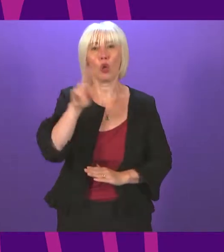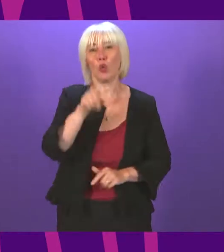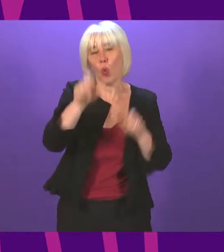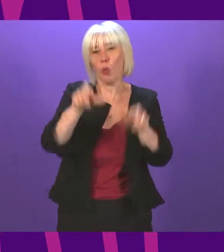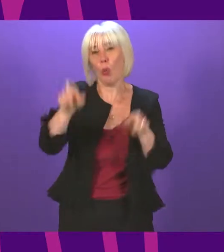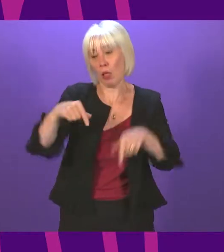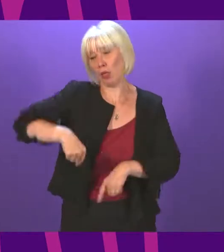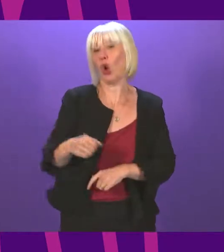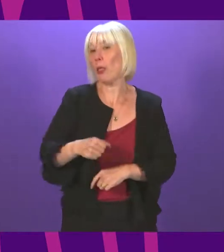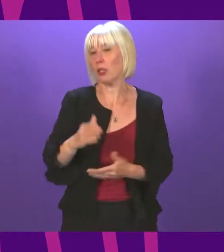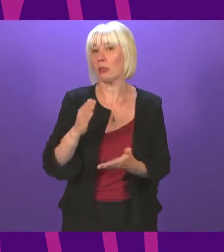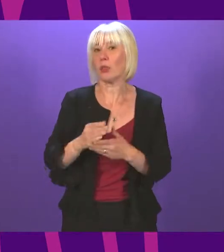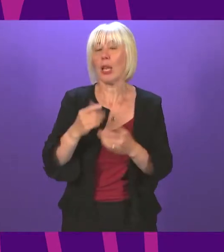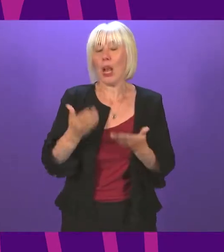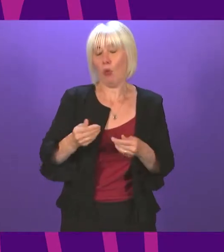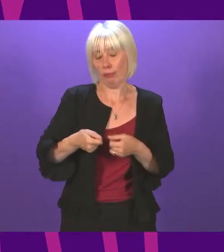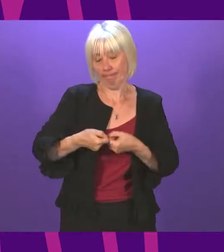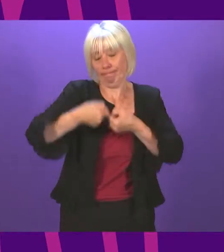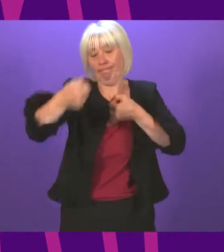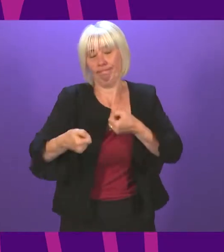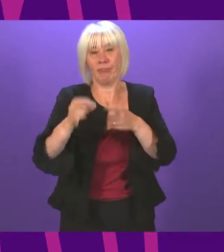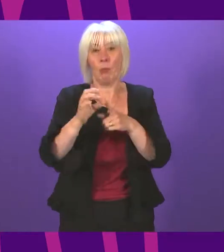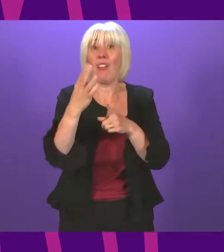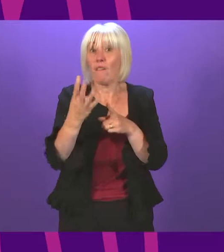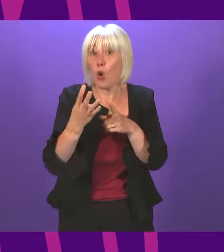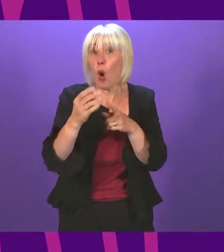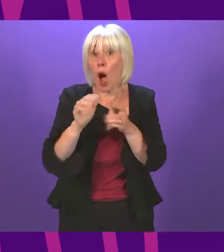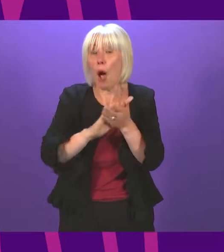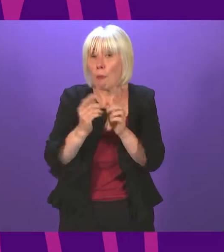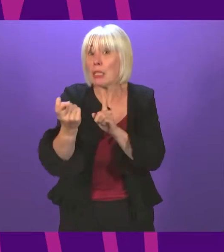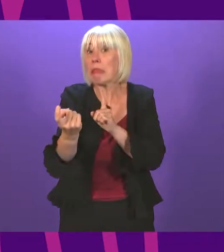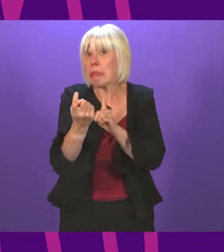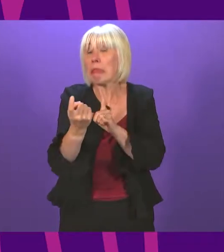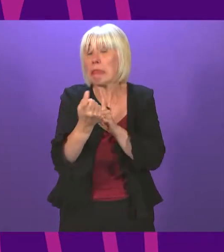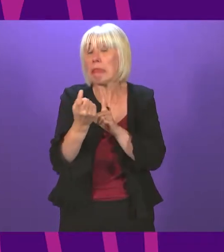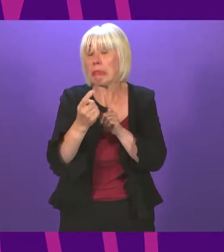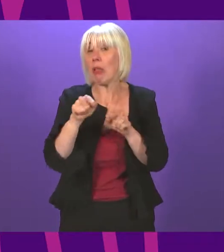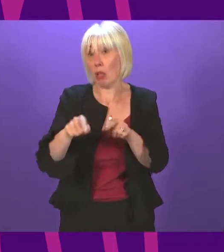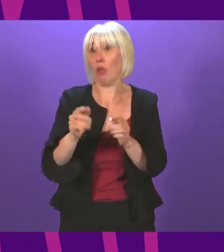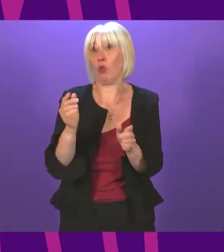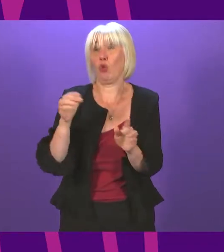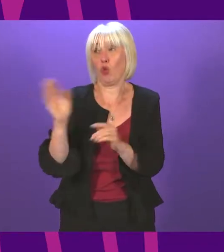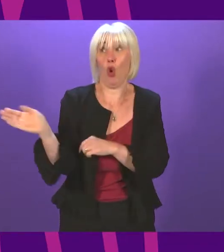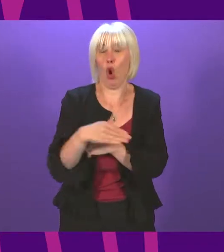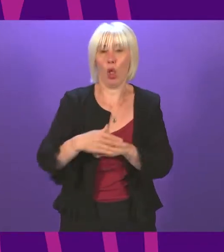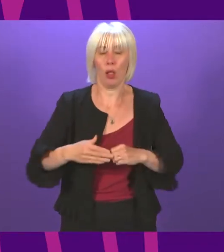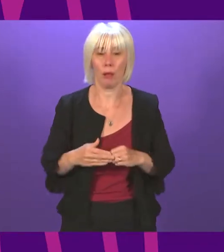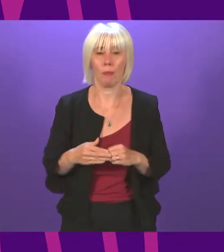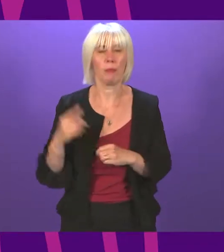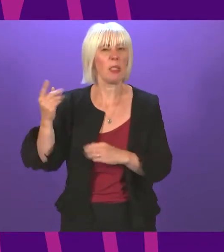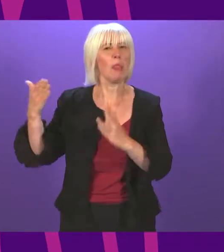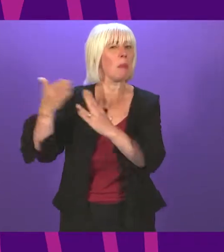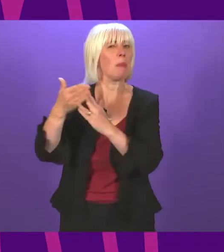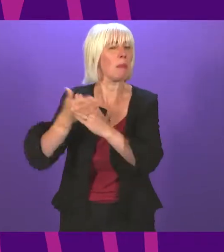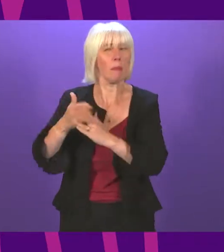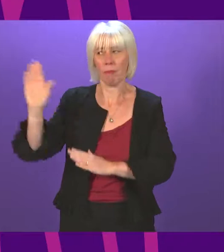I hope that by expanding this to P4s, this is something we are very much on a path towards. Likewise, with school uniforms,